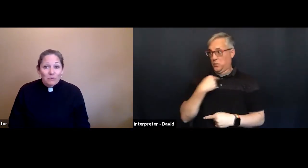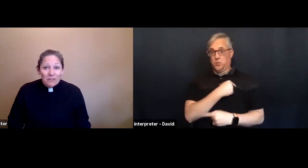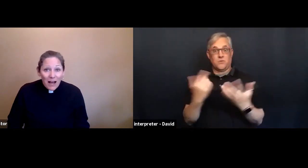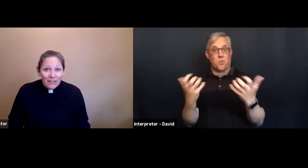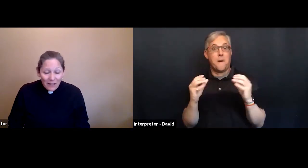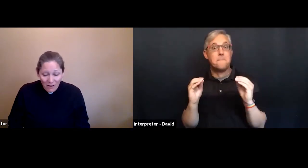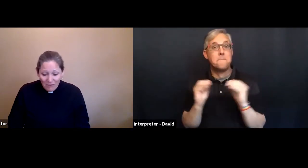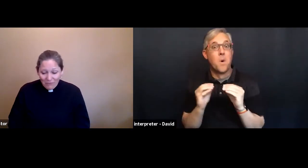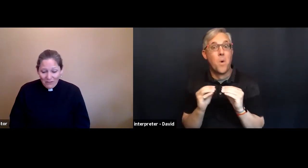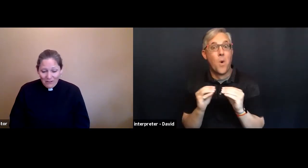we're not enough.